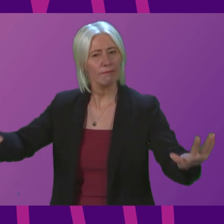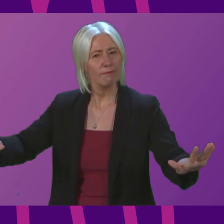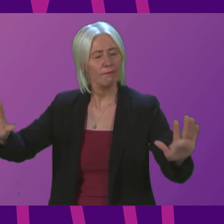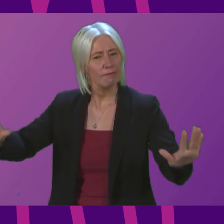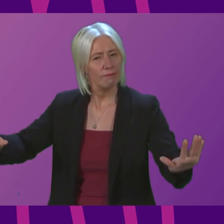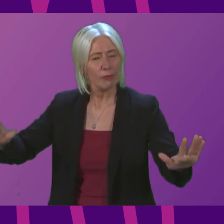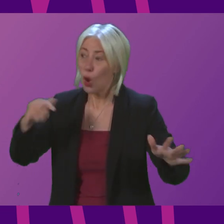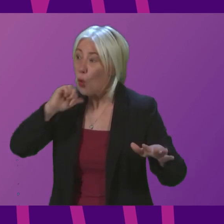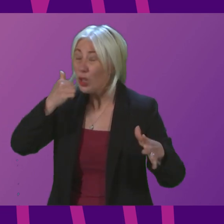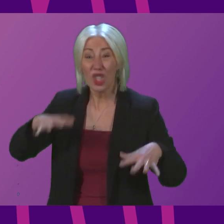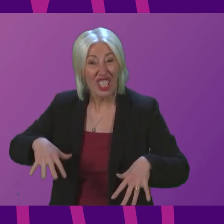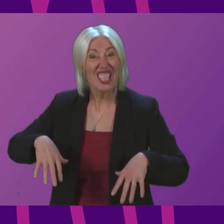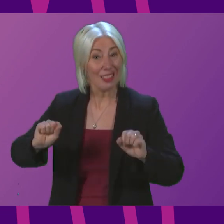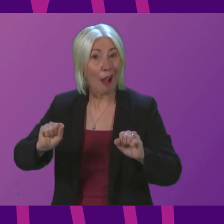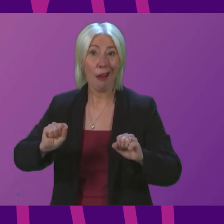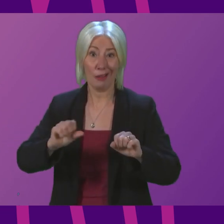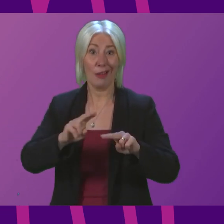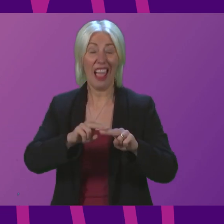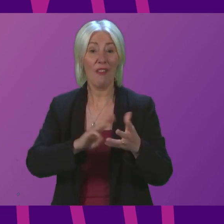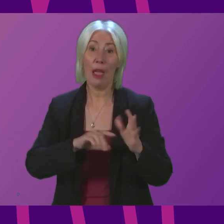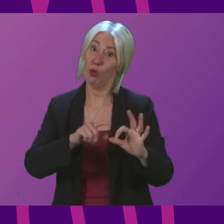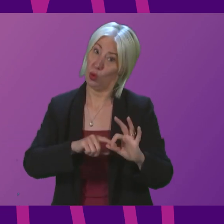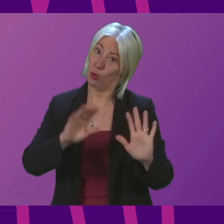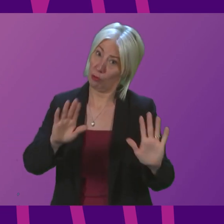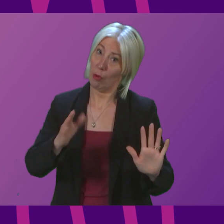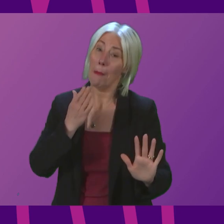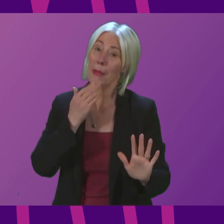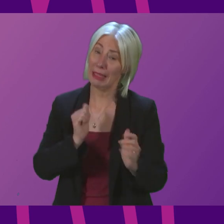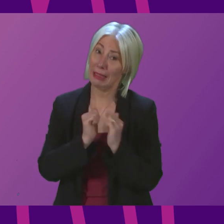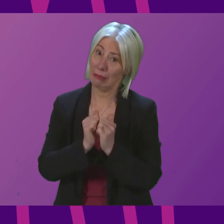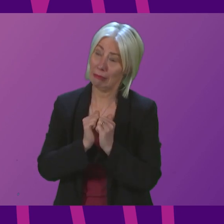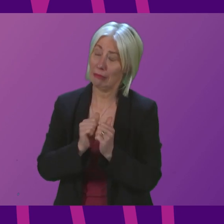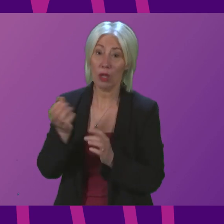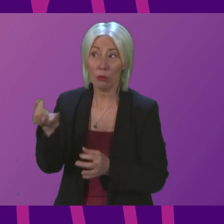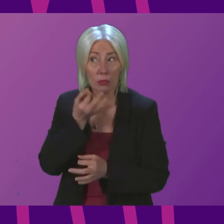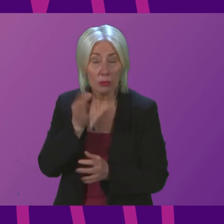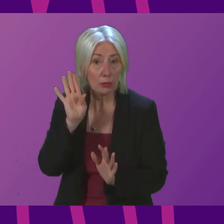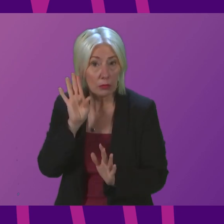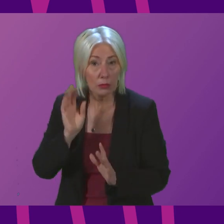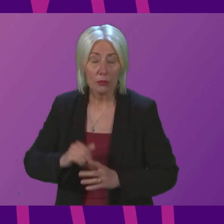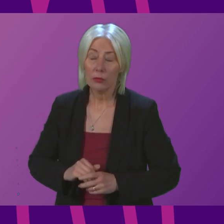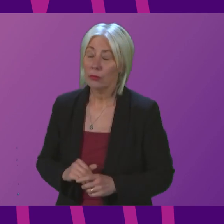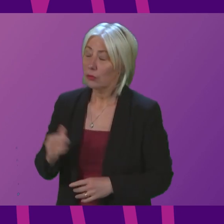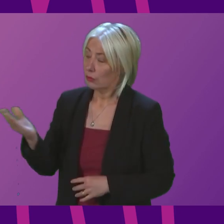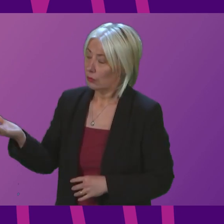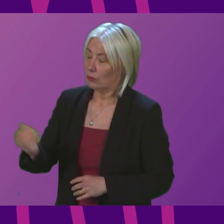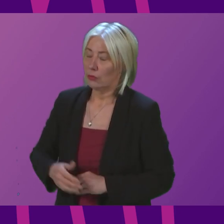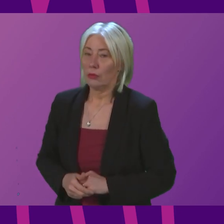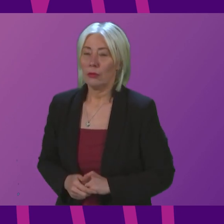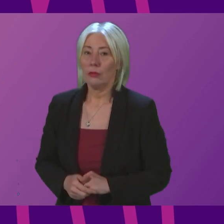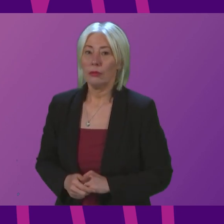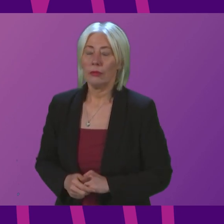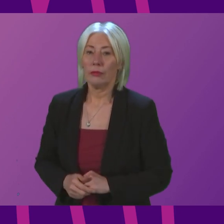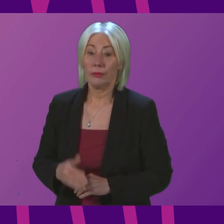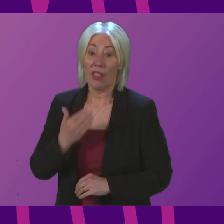we are just beginning this session of First Minister's questions. I would be very grateful if we can hear the question. Mr Ross. Thank you, Presiding Officer.